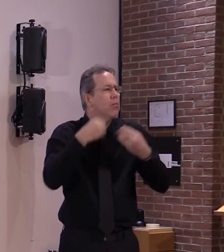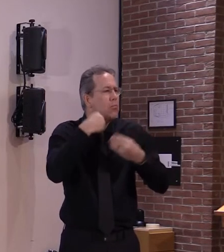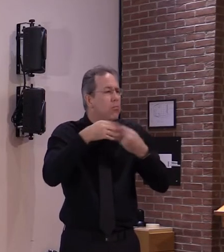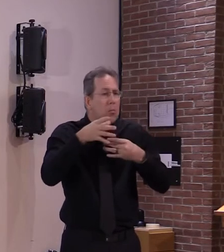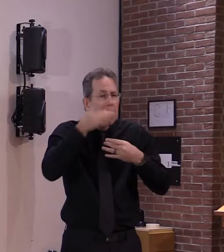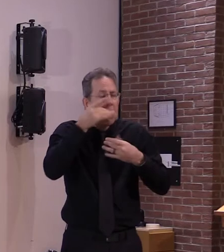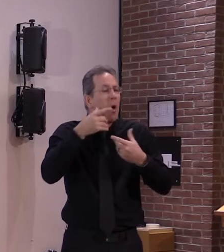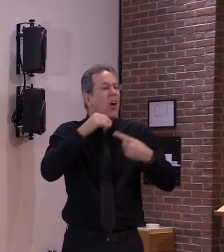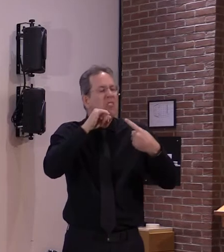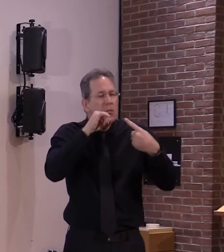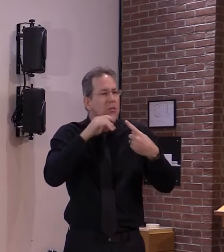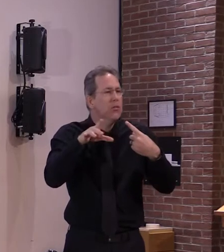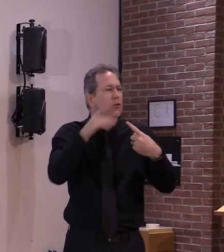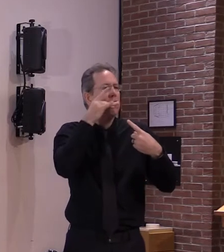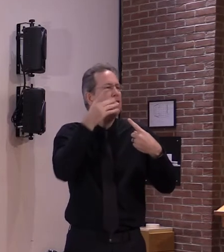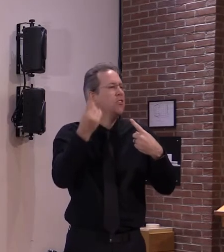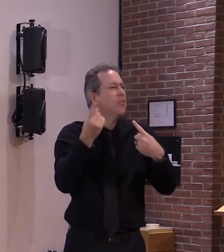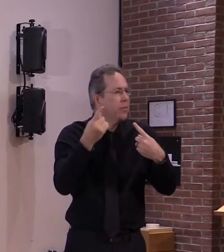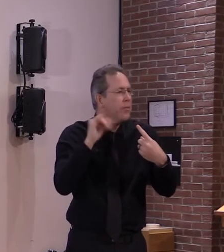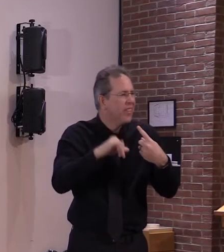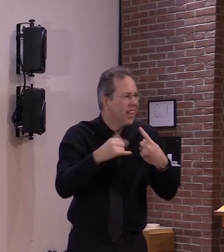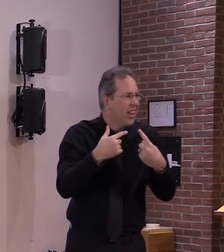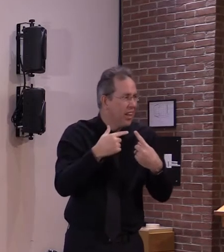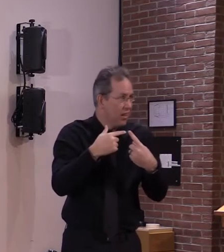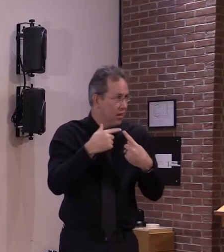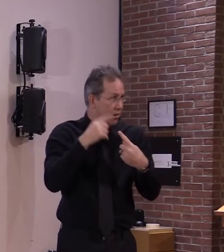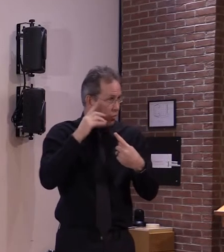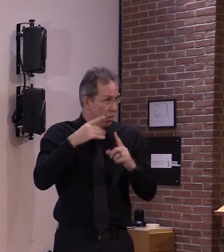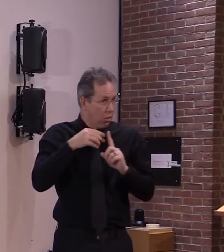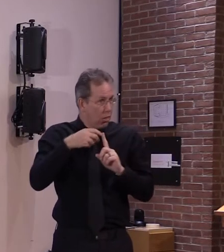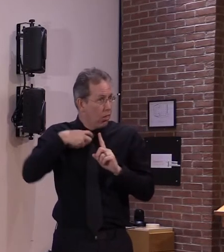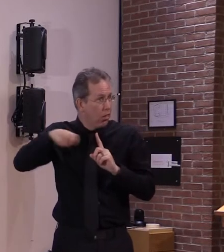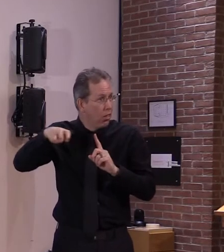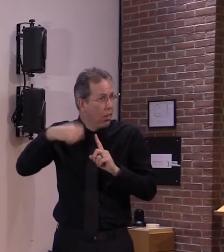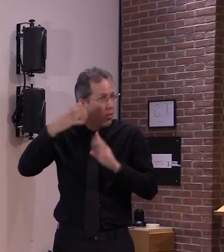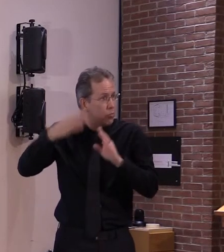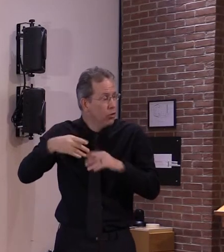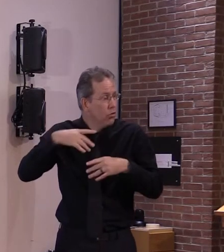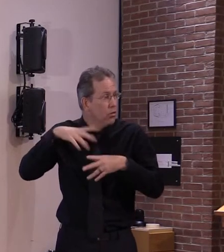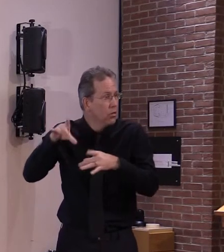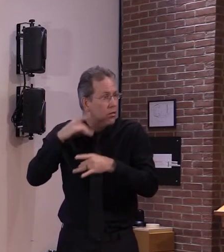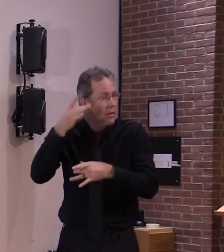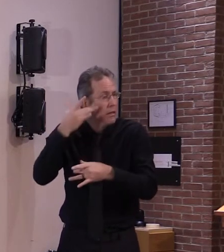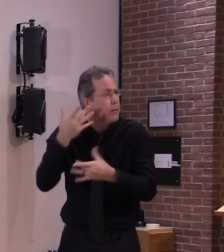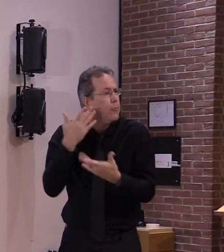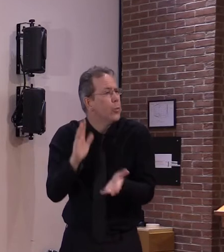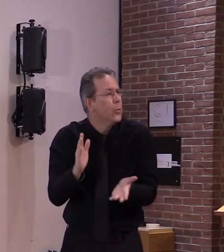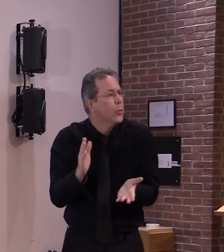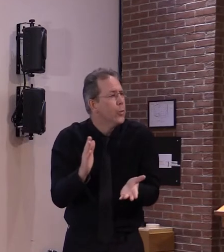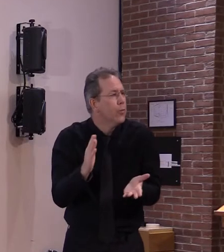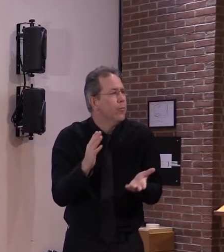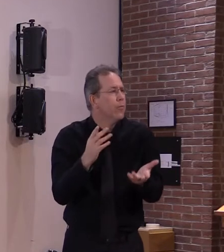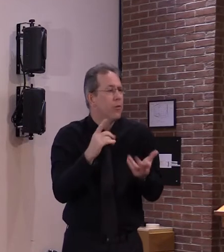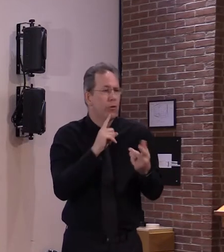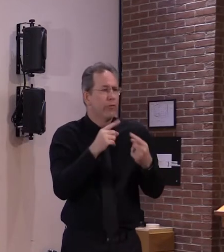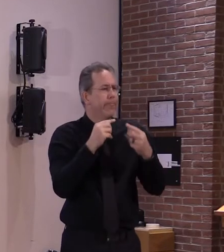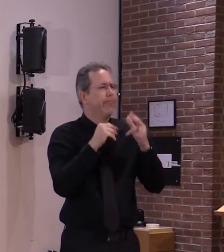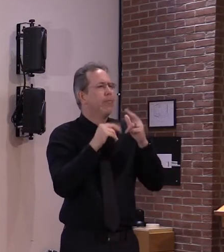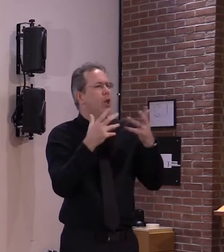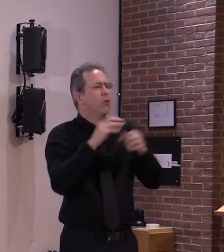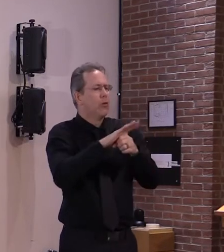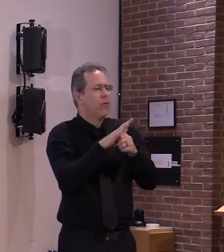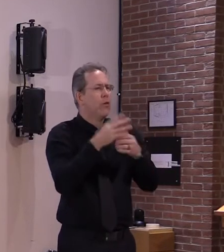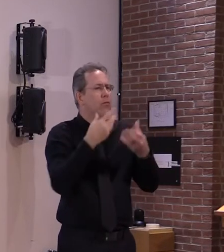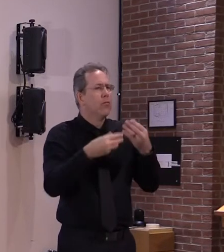is in the mucous membranes of the nose and then gets into the bloodstream the antibodies that the